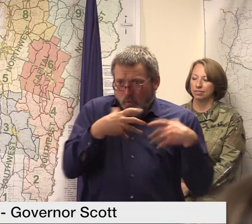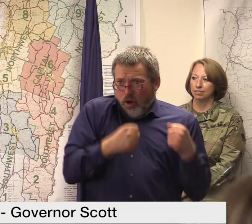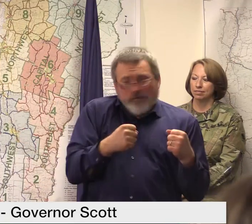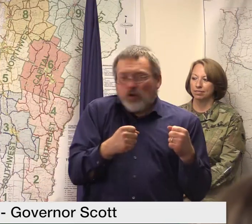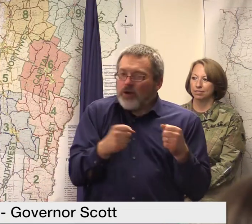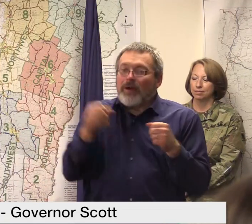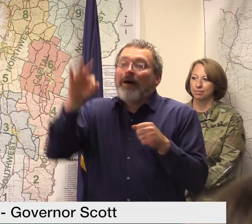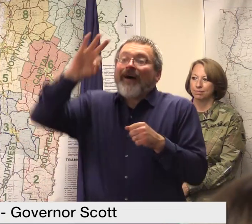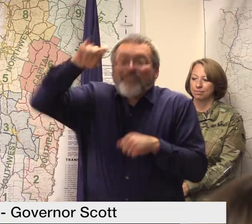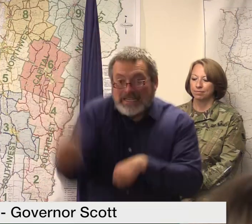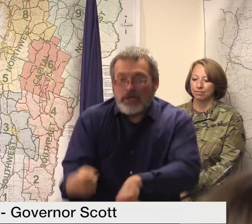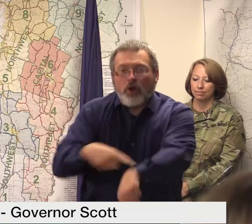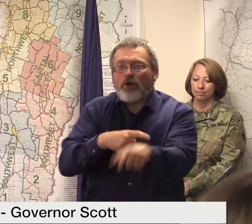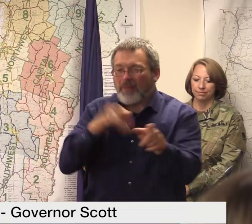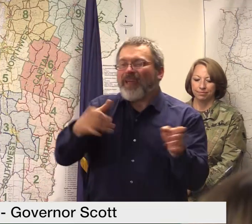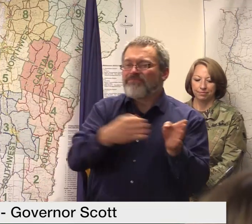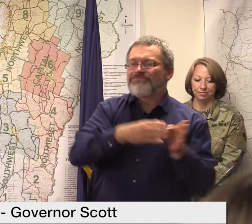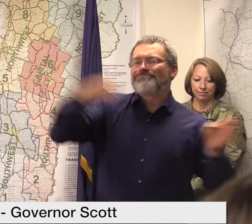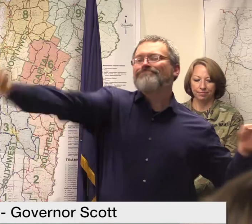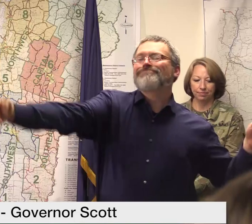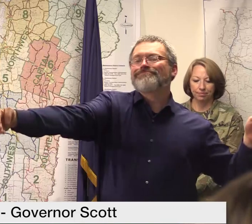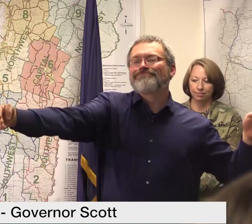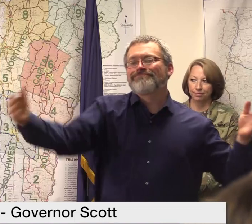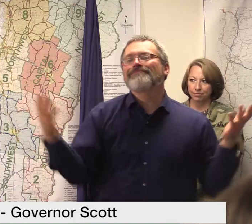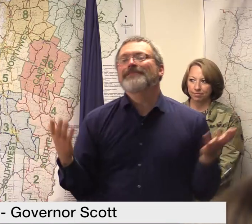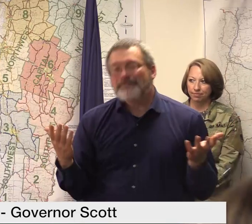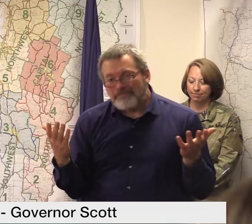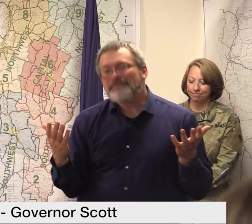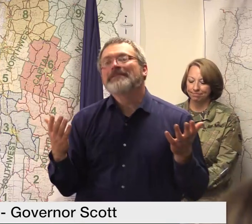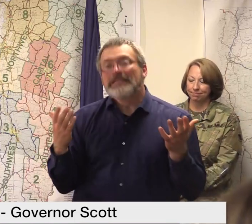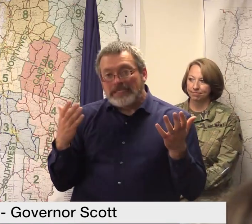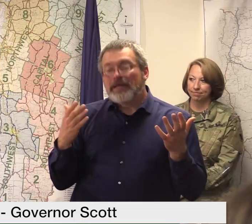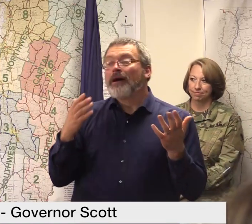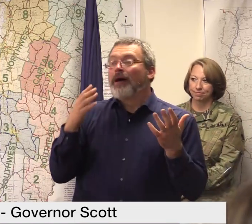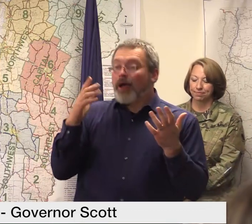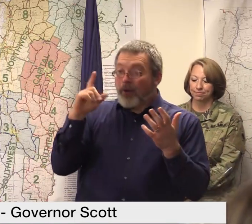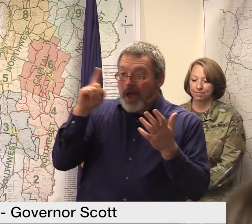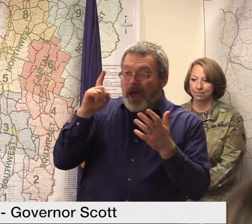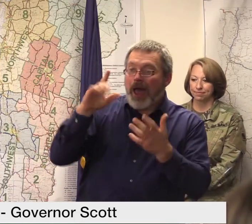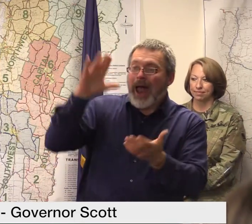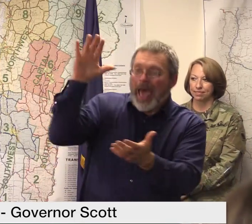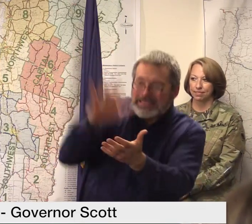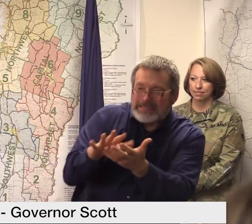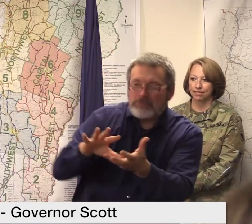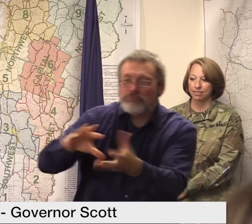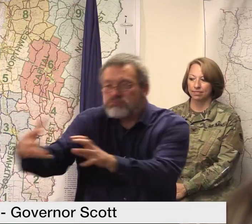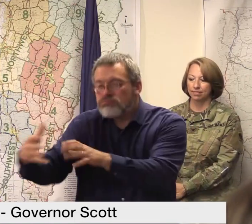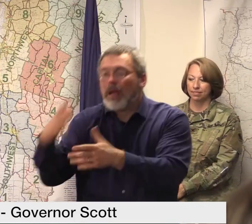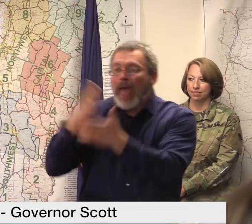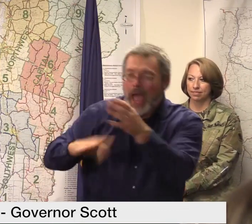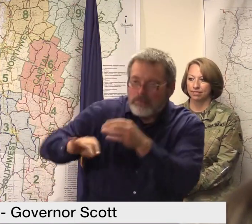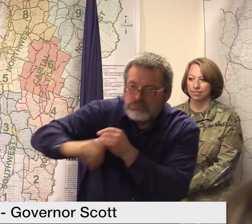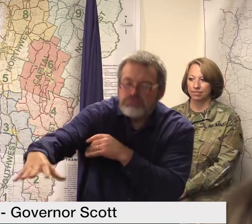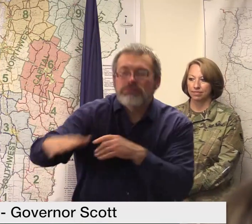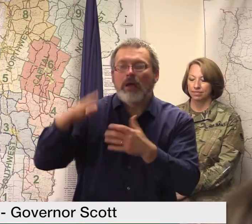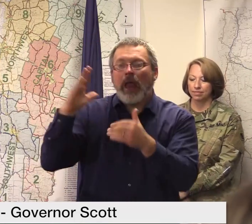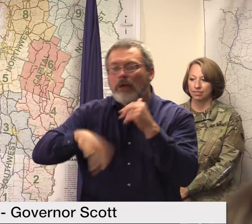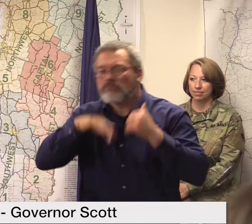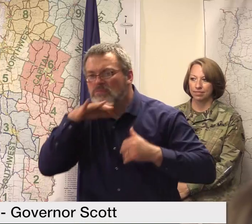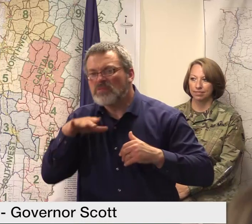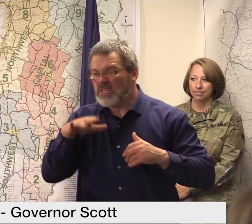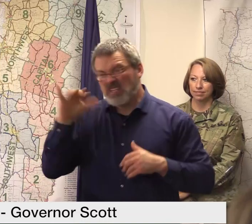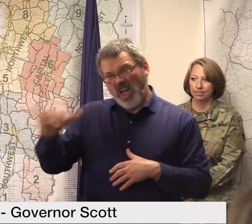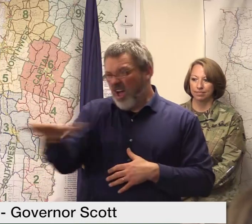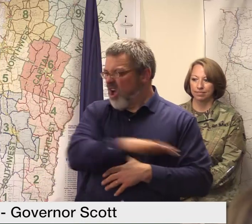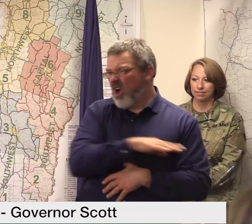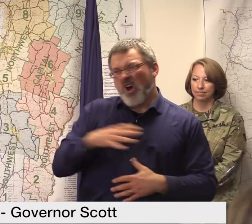want to we talk about reducing our emissions carbon emissions and so forth and that's that's good work and that's something